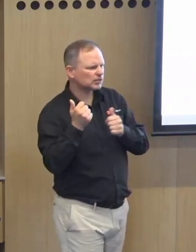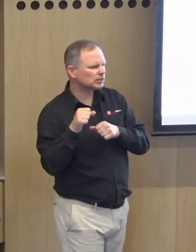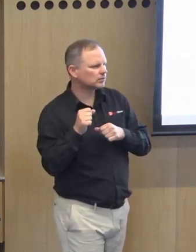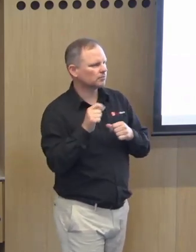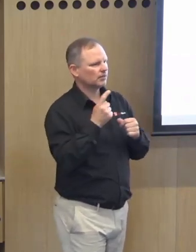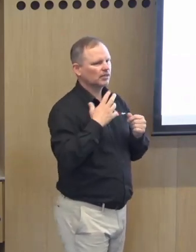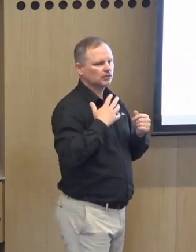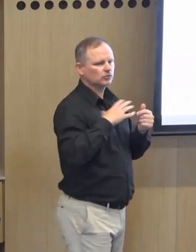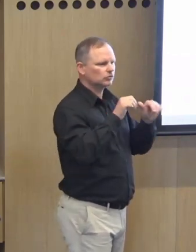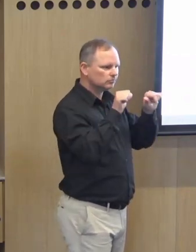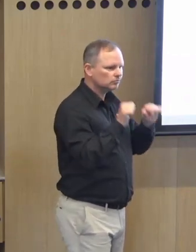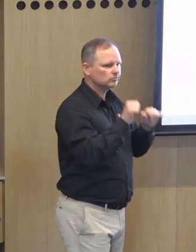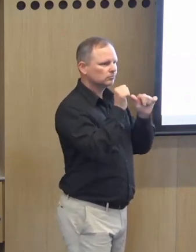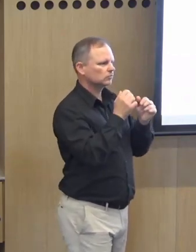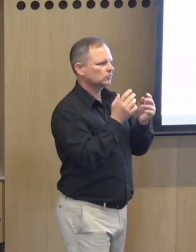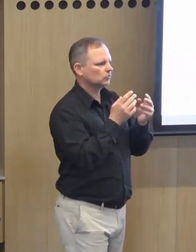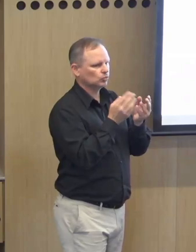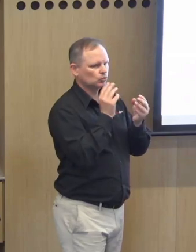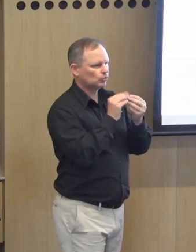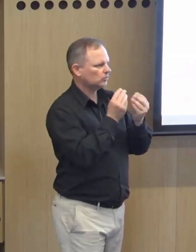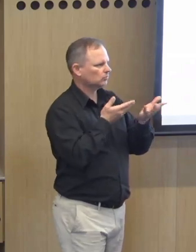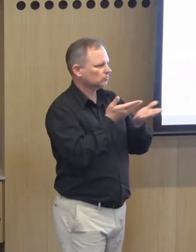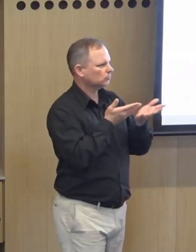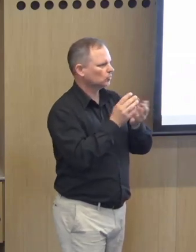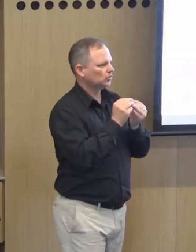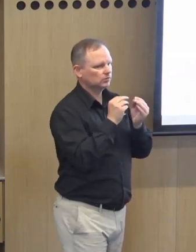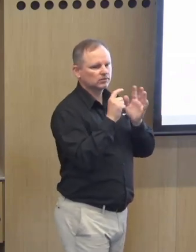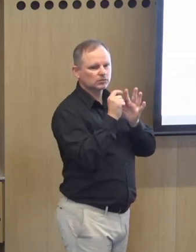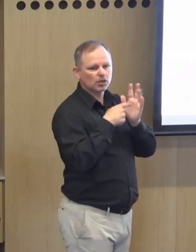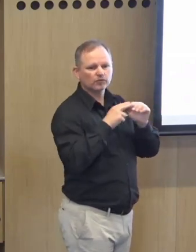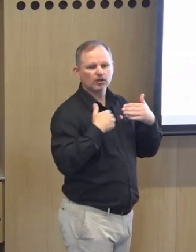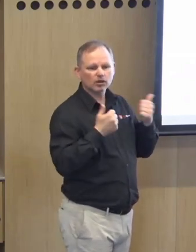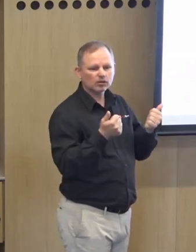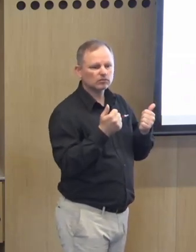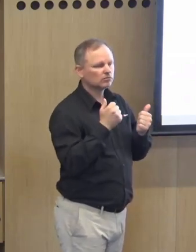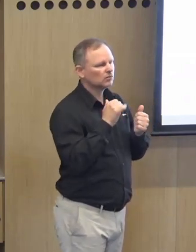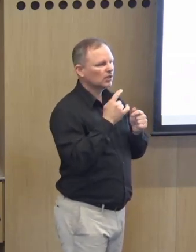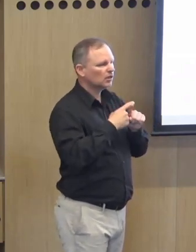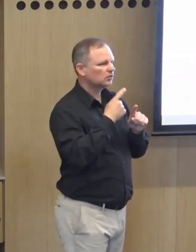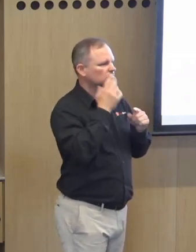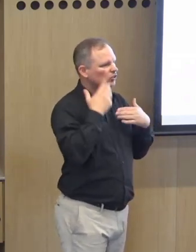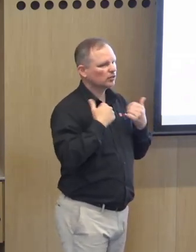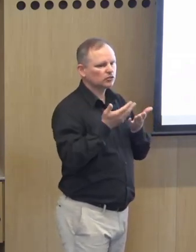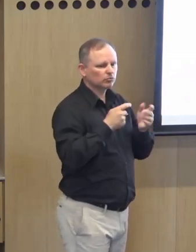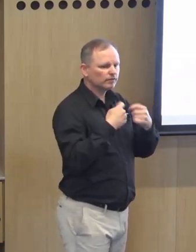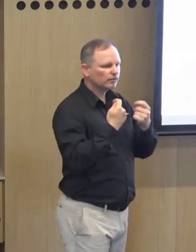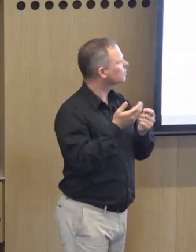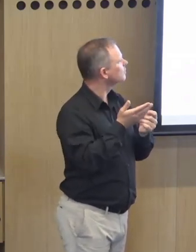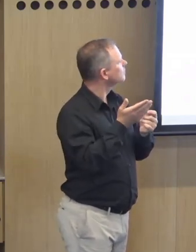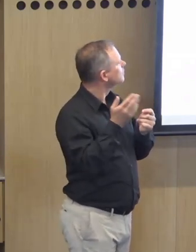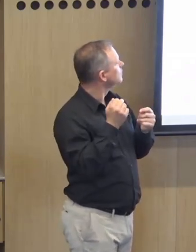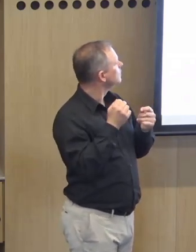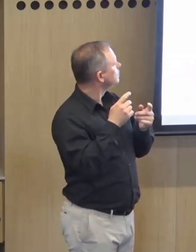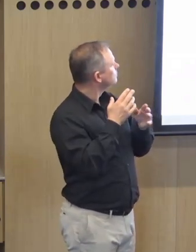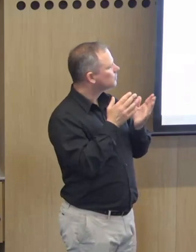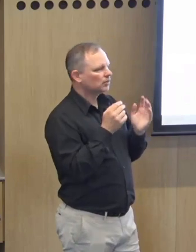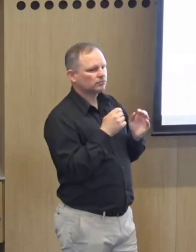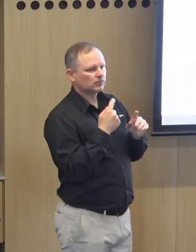that mean we've got a bit of an understanding about that but we're going to need to work with a number of people the department of health for example mental health service providers and